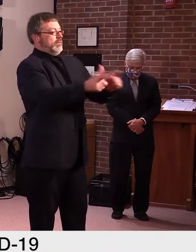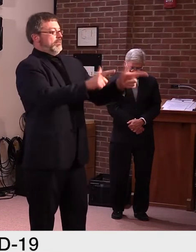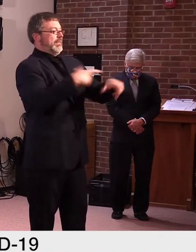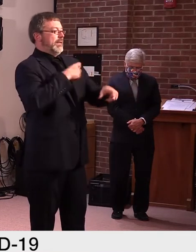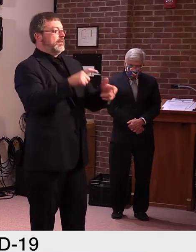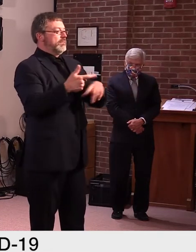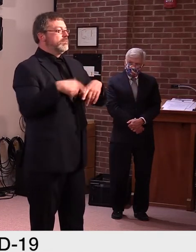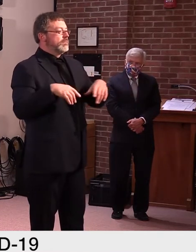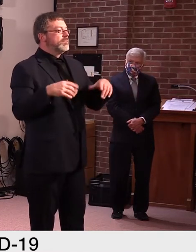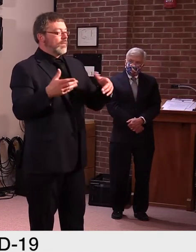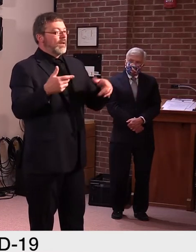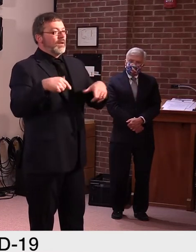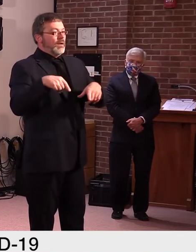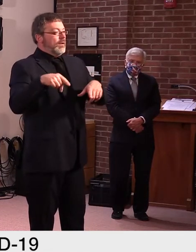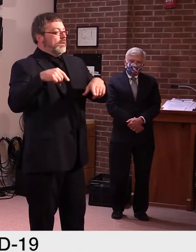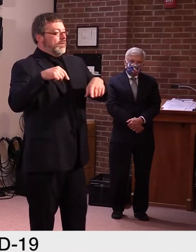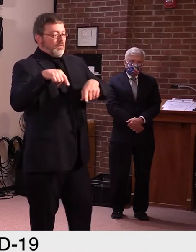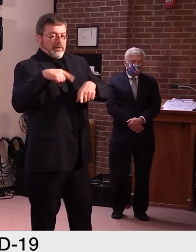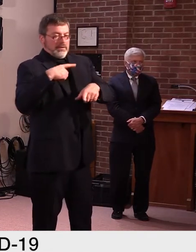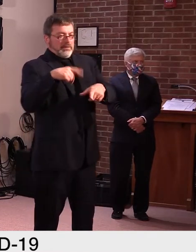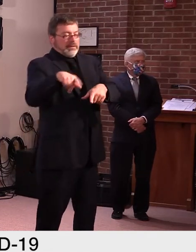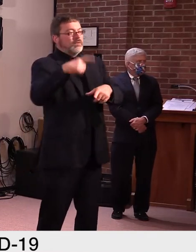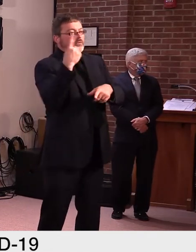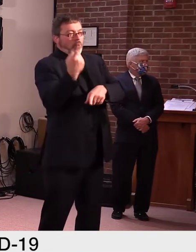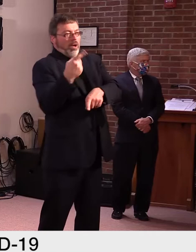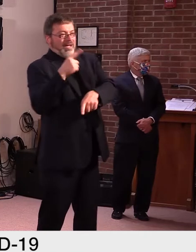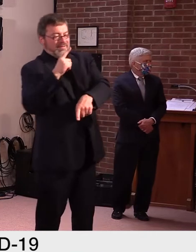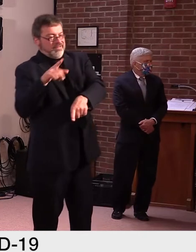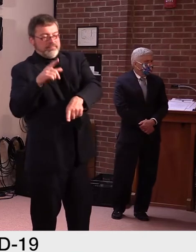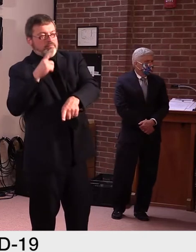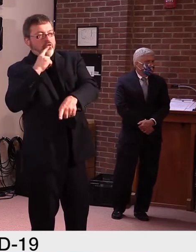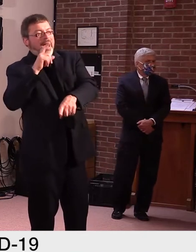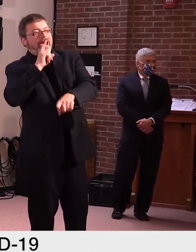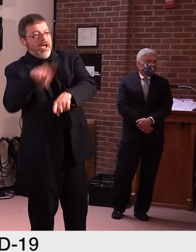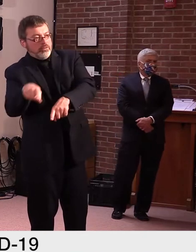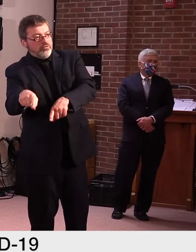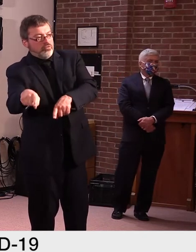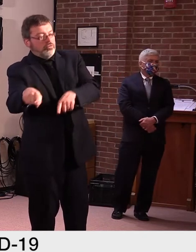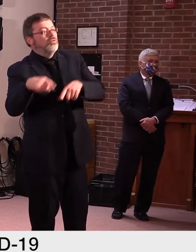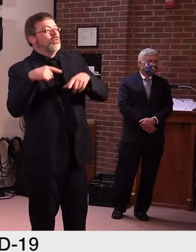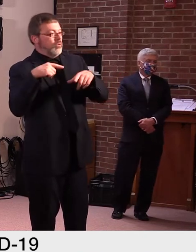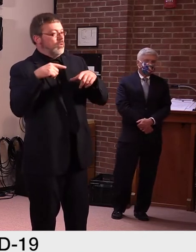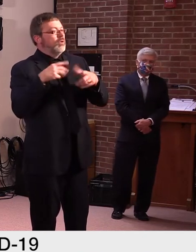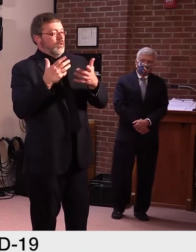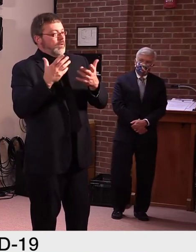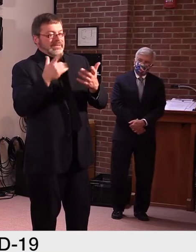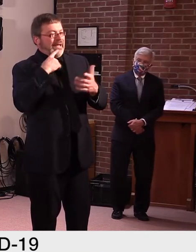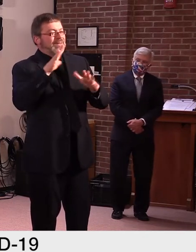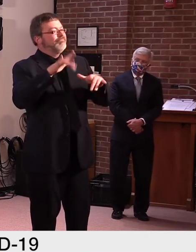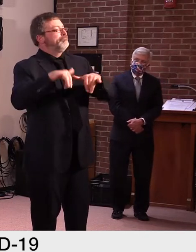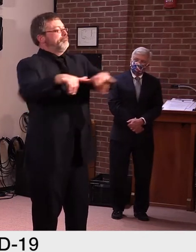uh, attorneys within state government are taking a look at it to try to, uh, ensure that we're in compliance with the law.